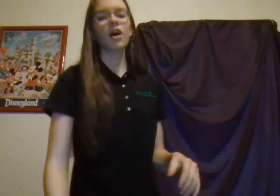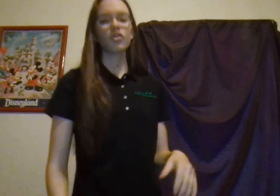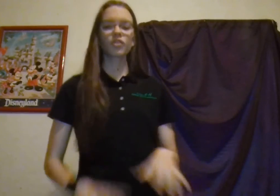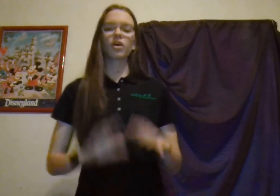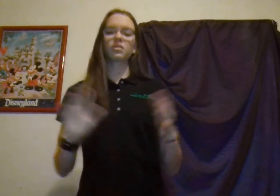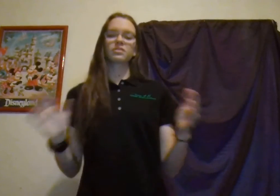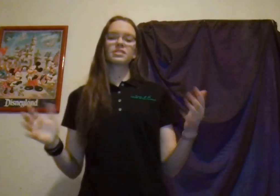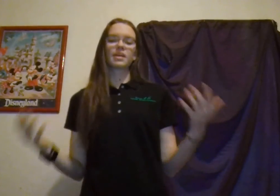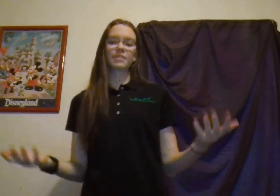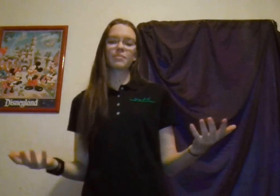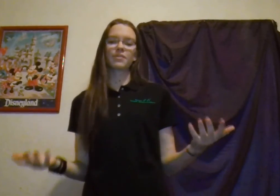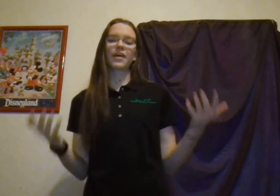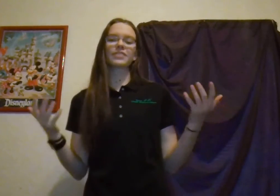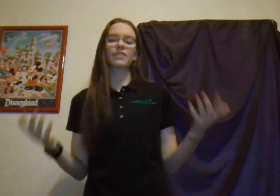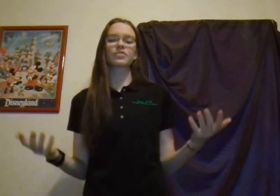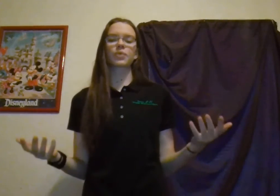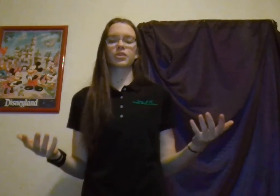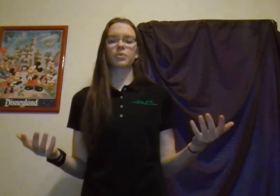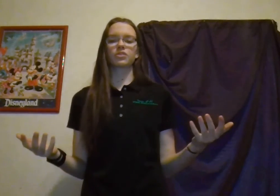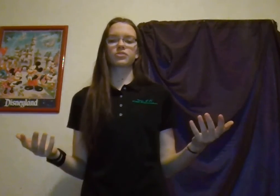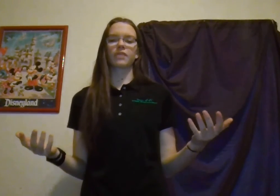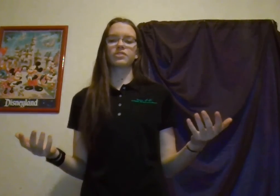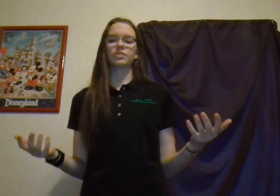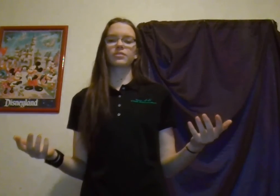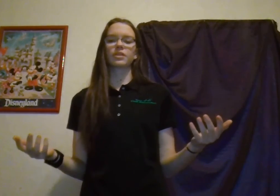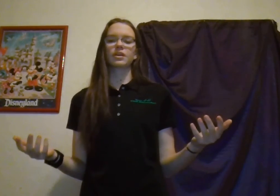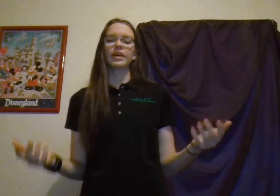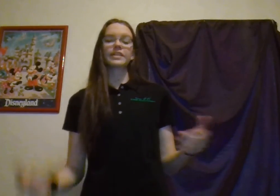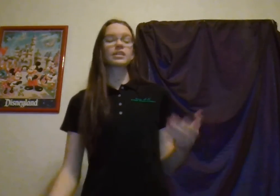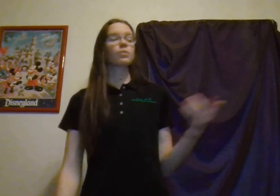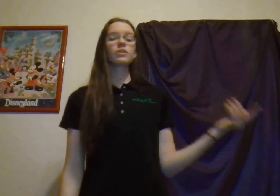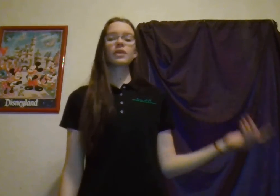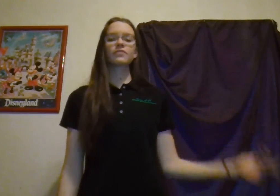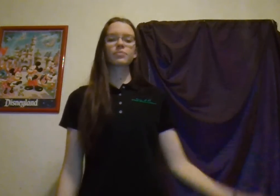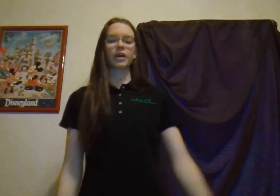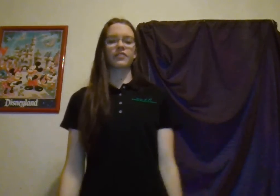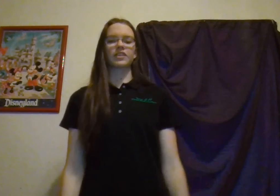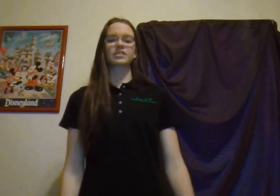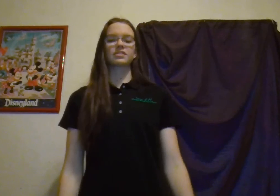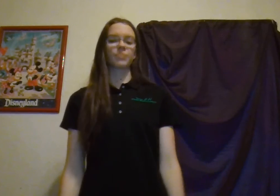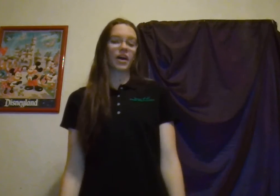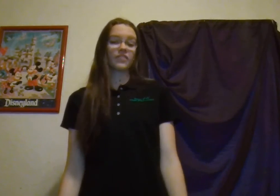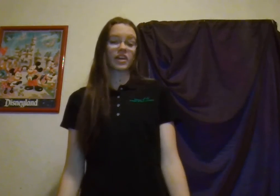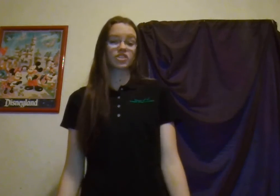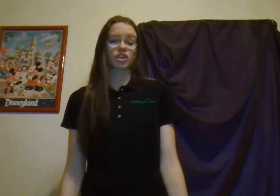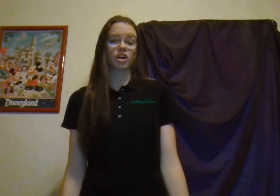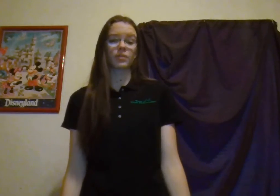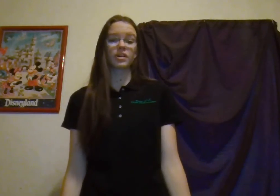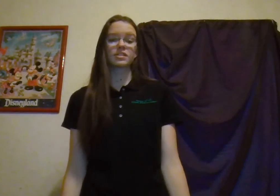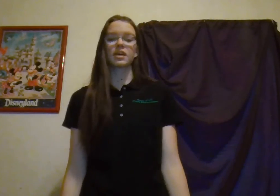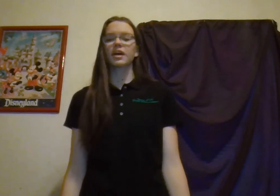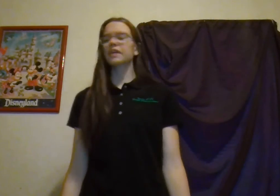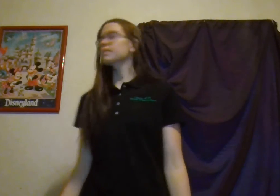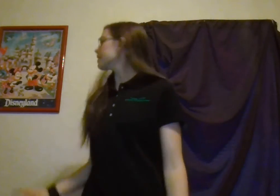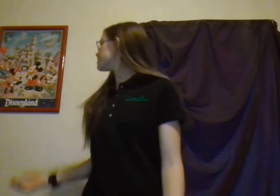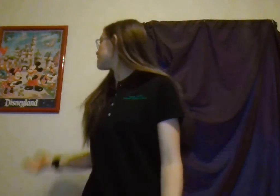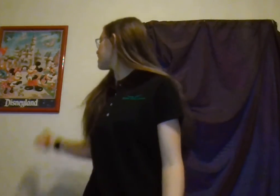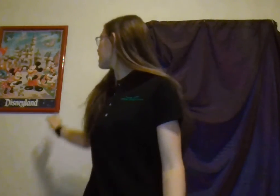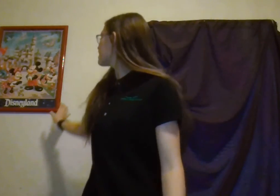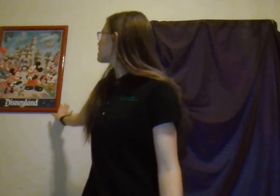Overall, STEM can be found everywhere in the world around you. It's in what you ate for breakfast, how fast your car runs, and the painting hanging